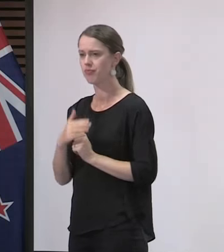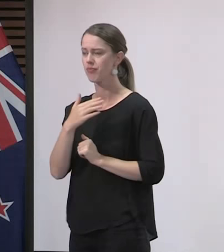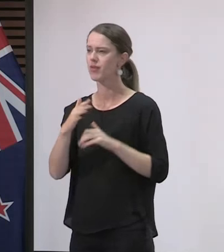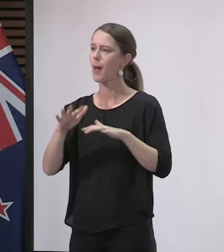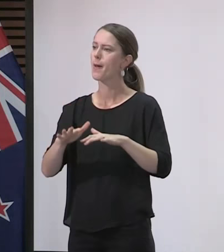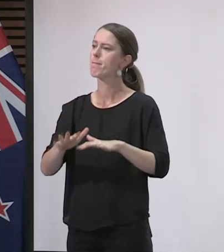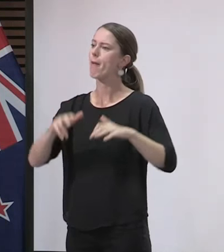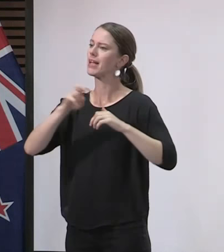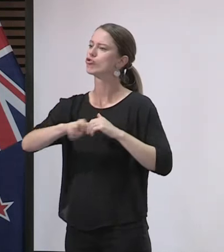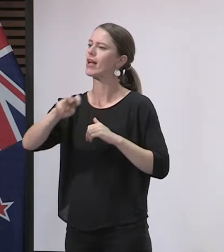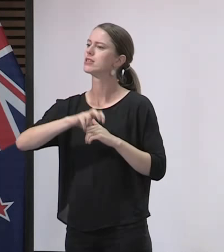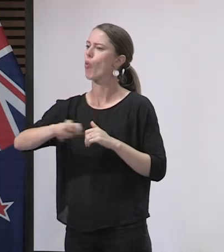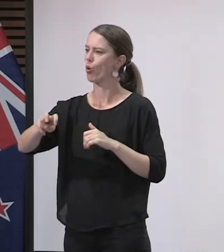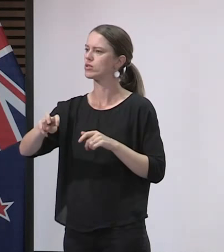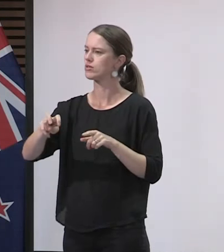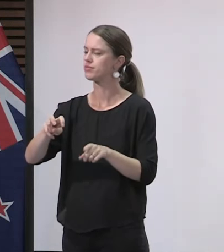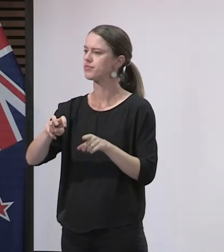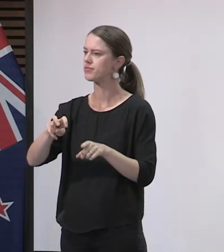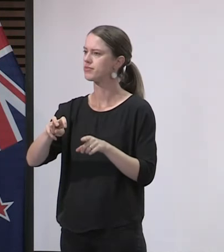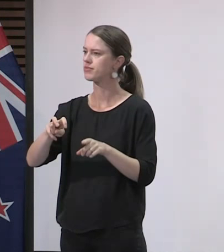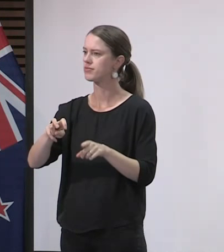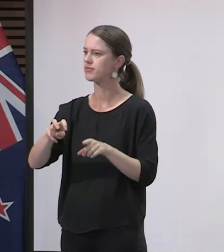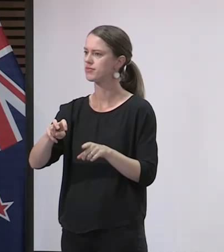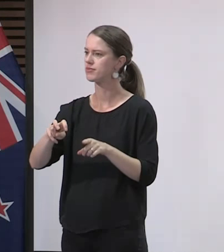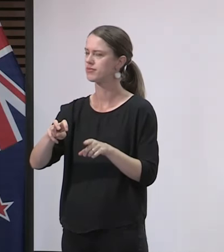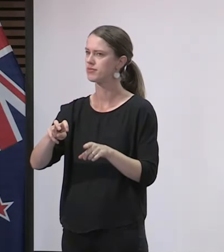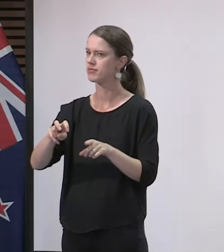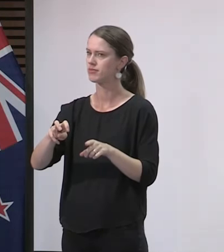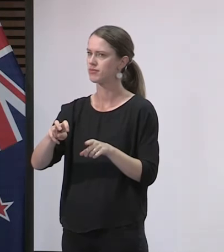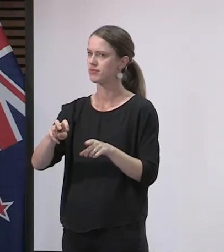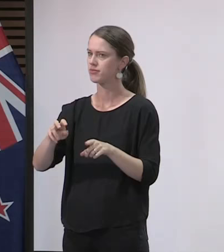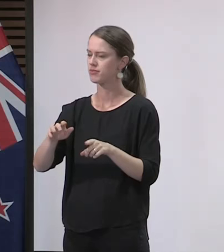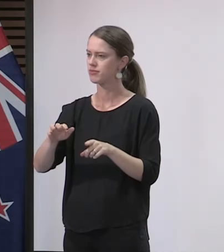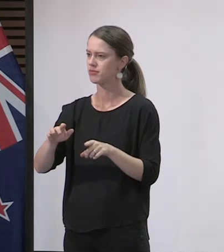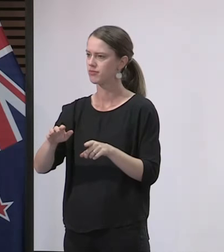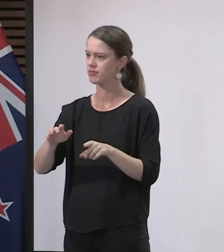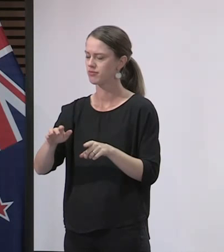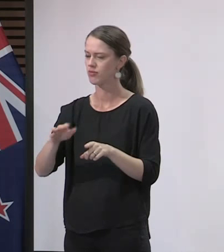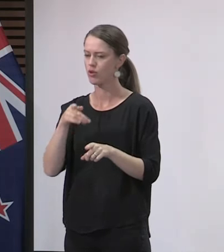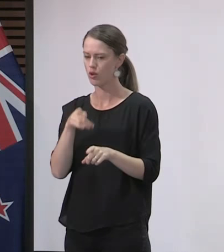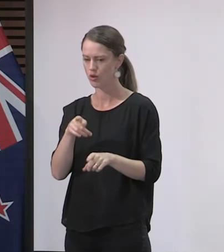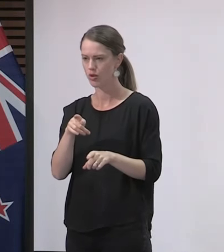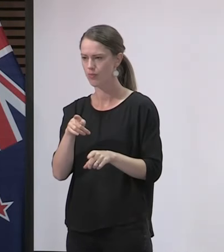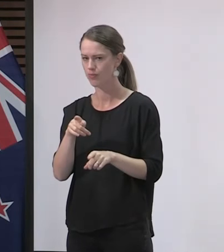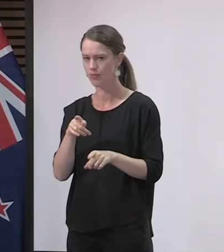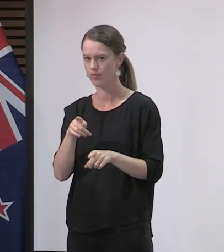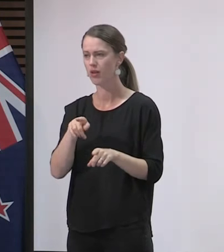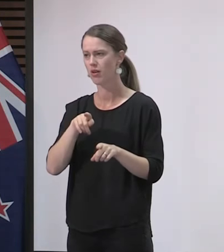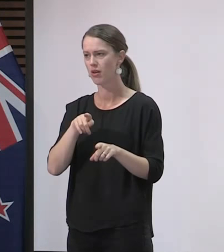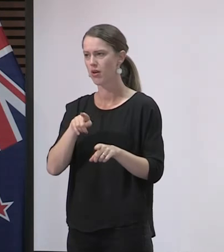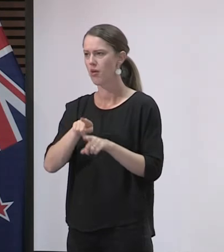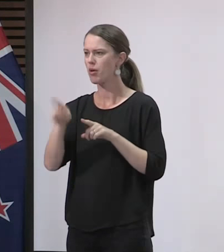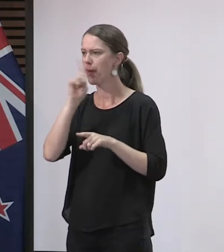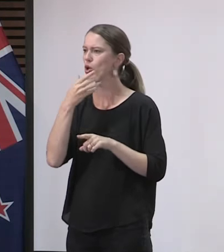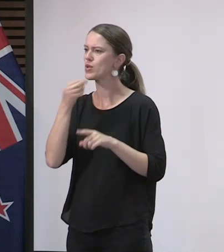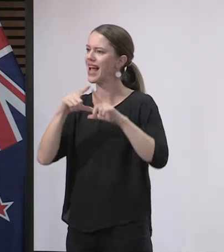transport now is that most of the journeys are taken by people using their card, some